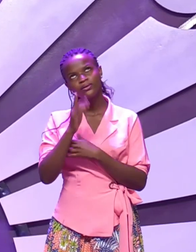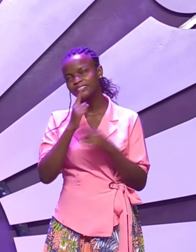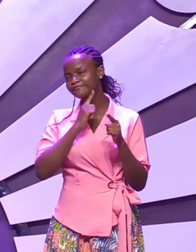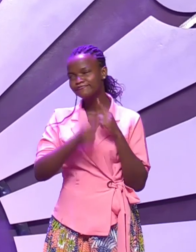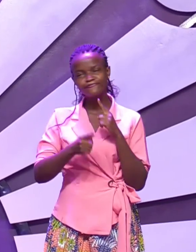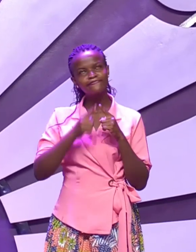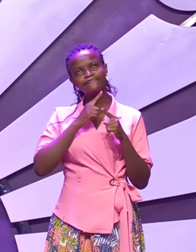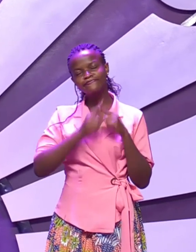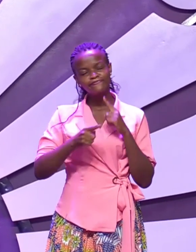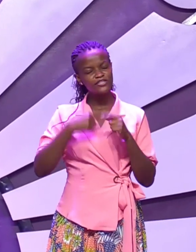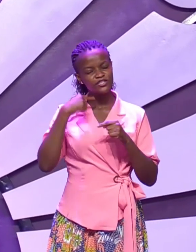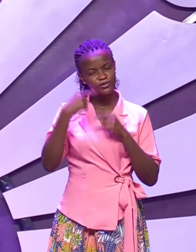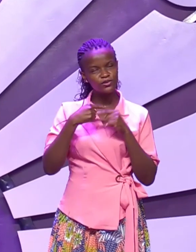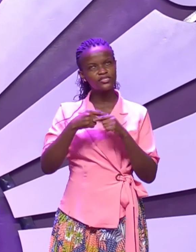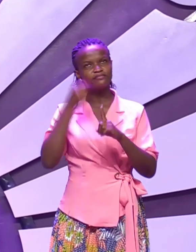continue to insist